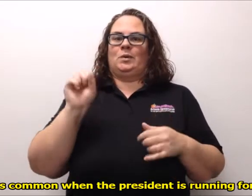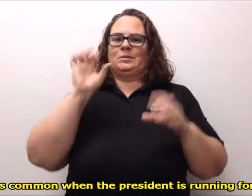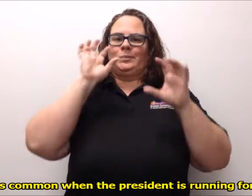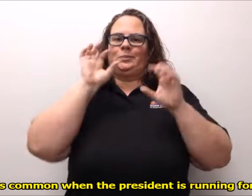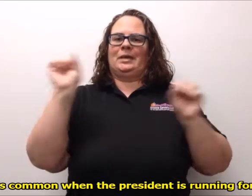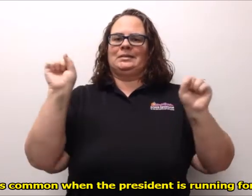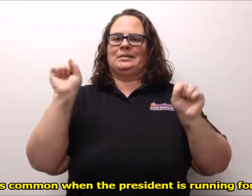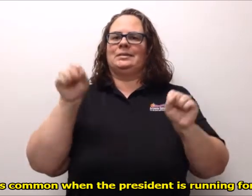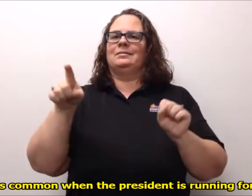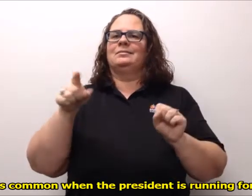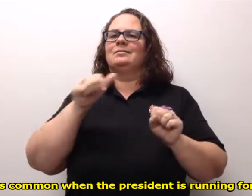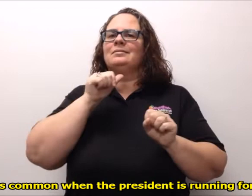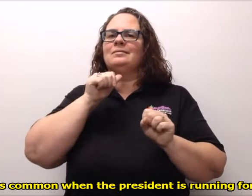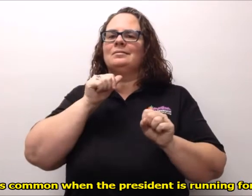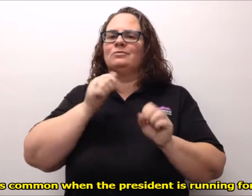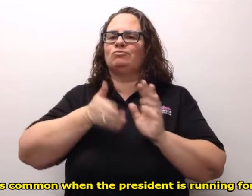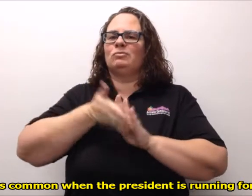president is running for re-election.